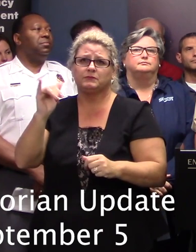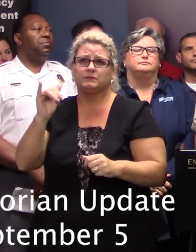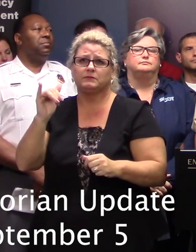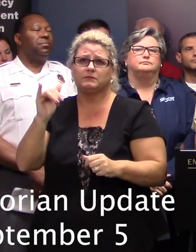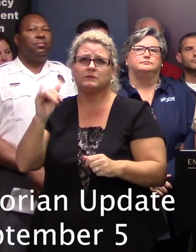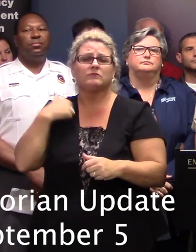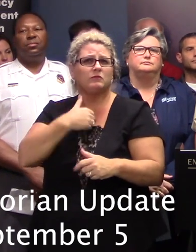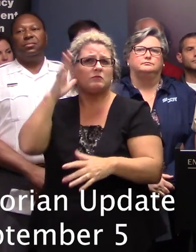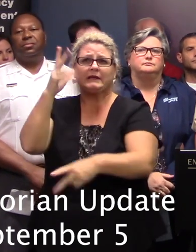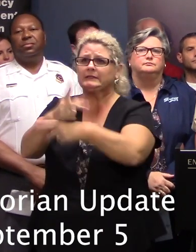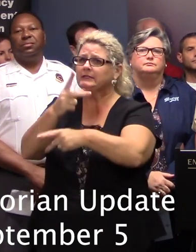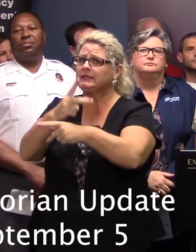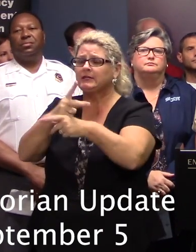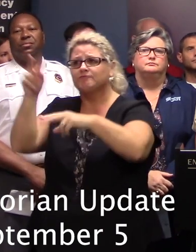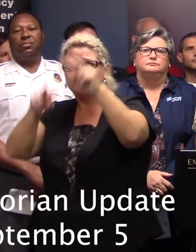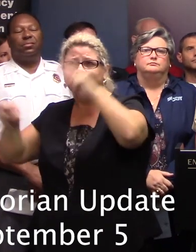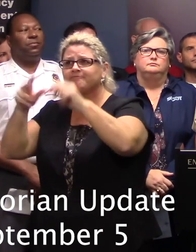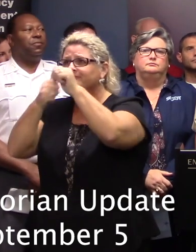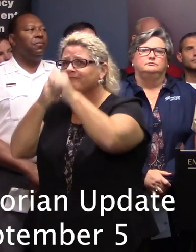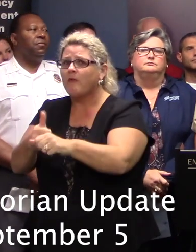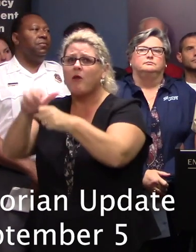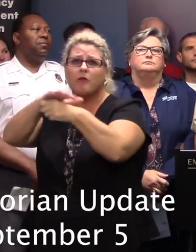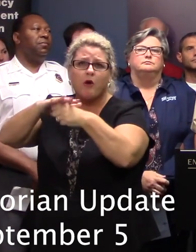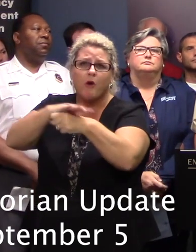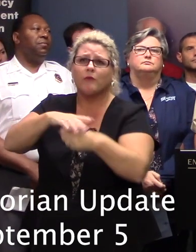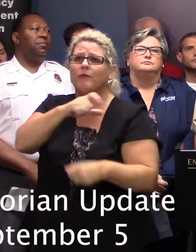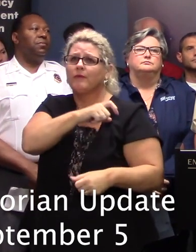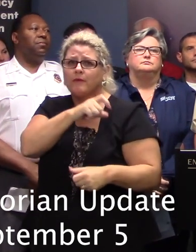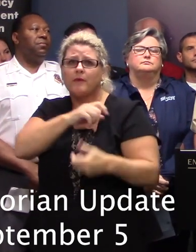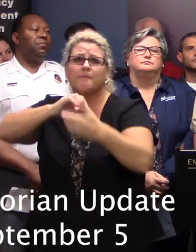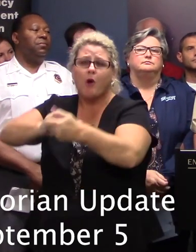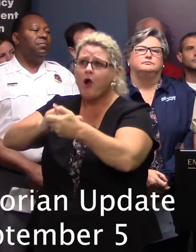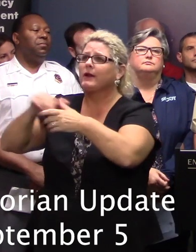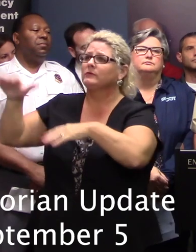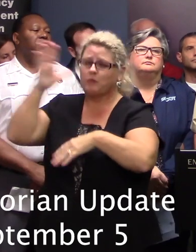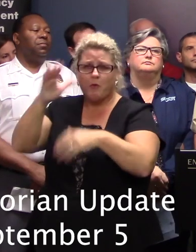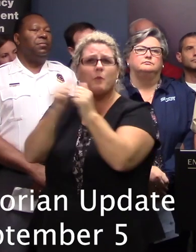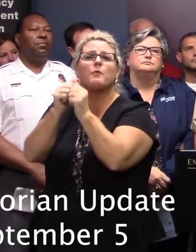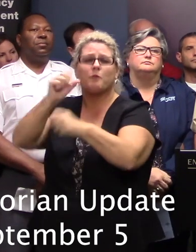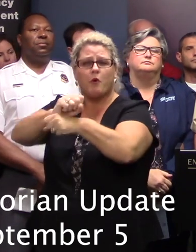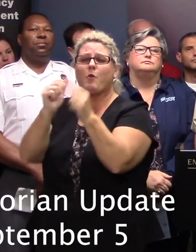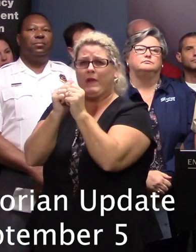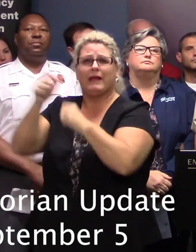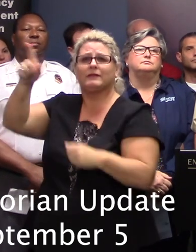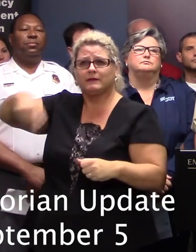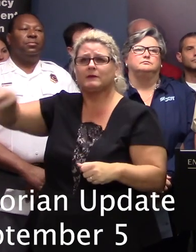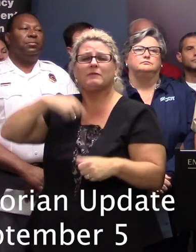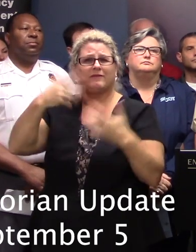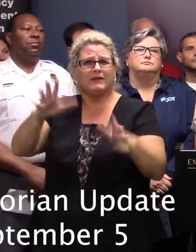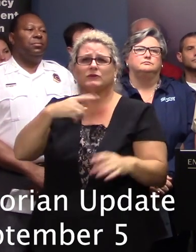force with all of our local jurisdictions, our law enforcement partners. Again, as I've said each day,